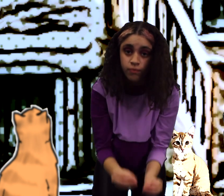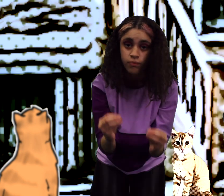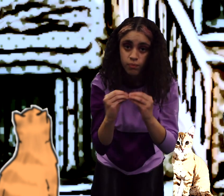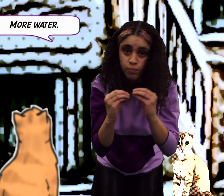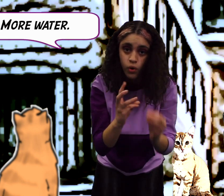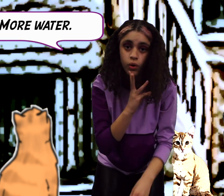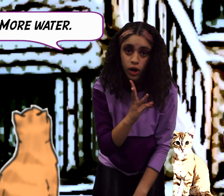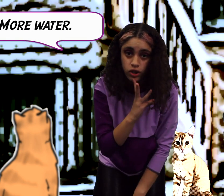Water.